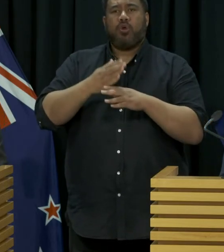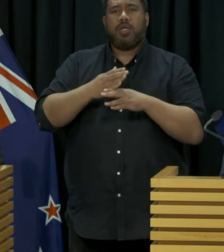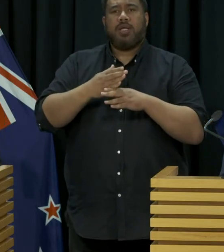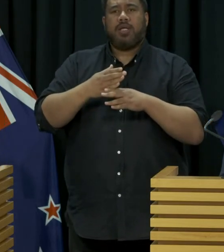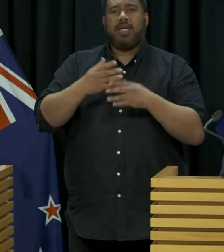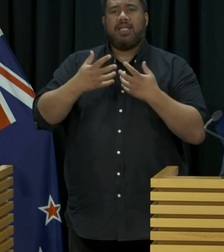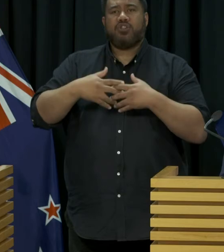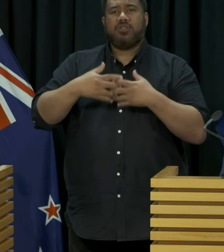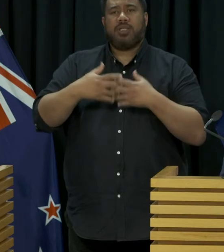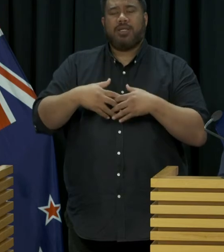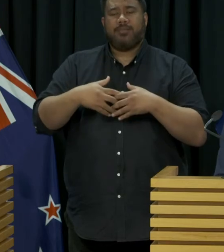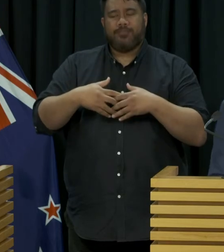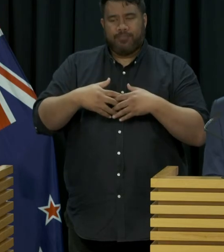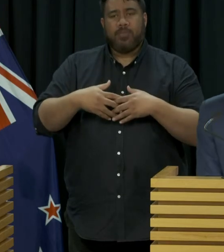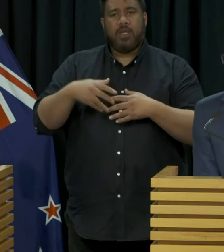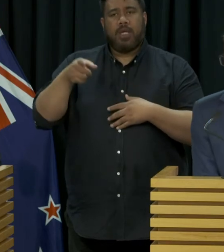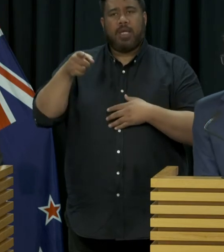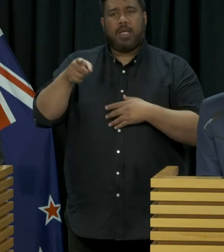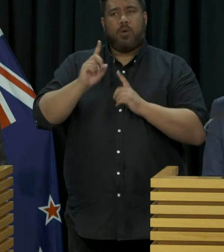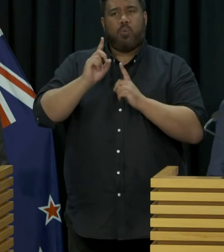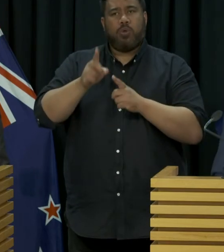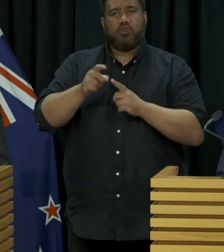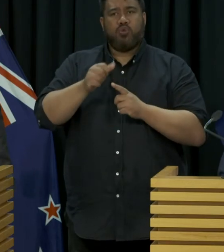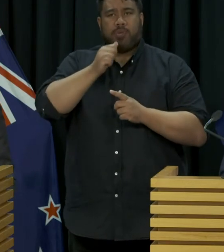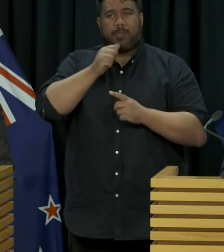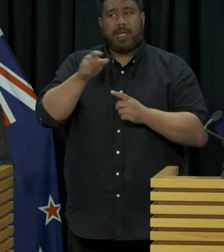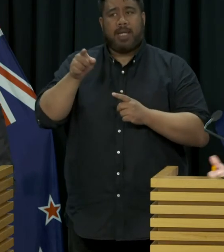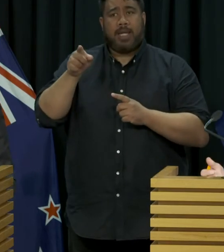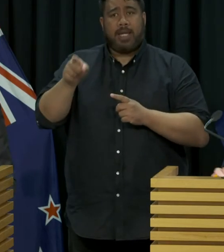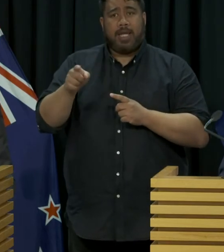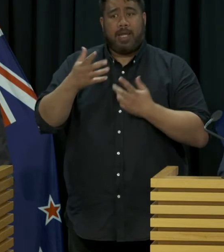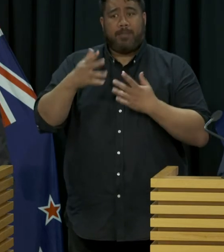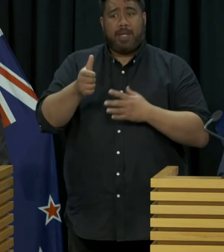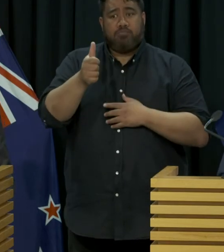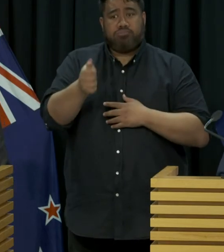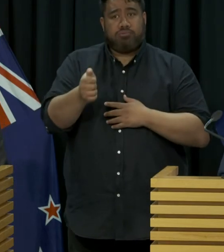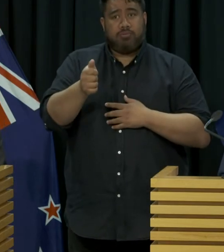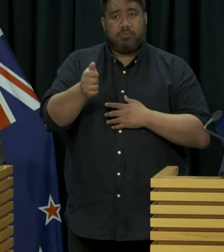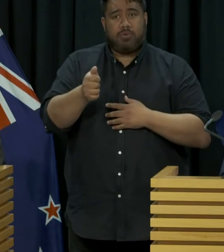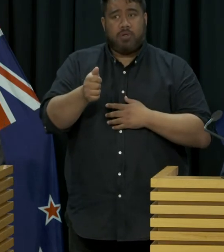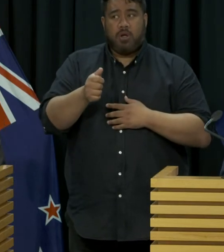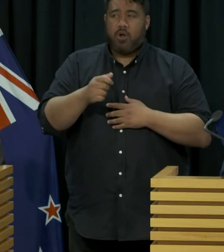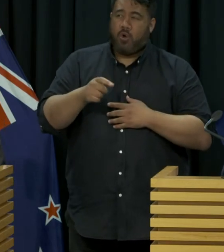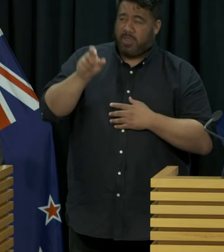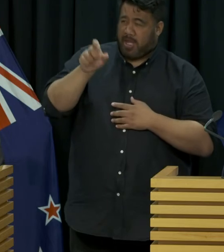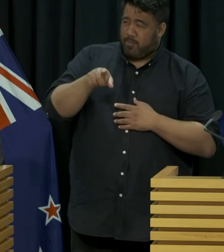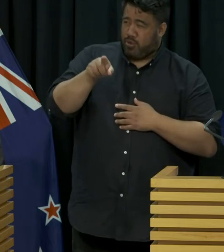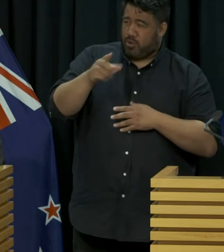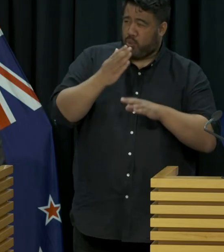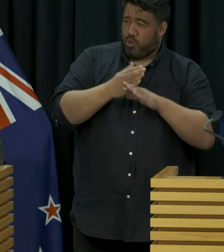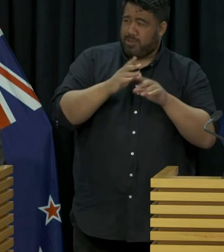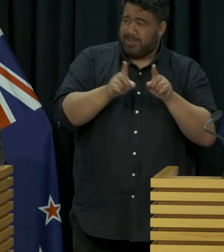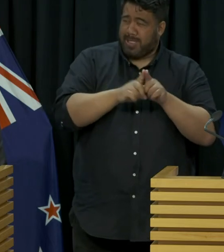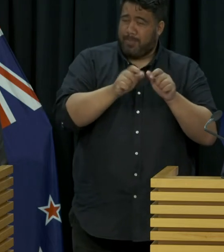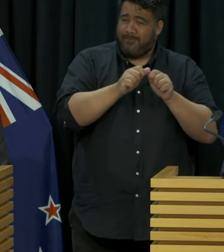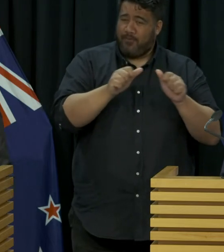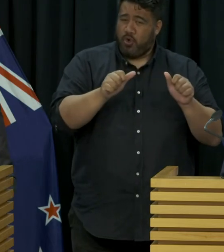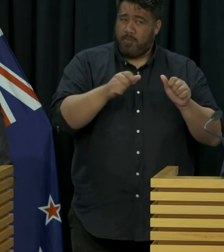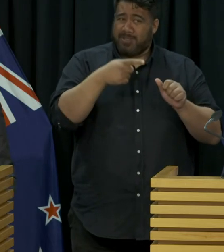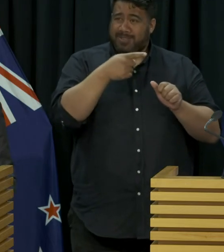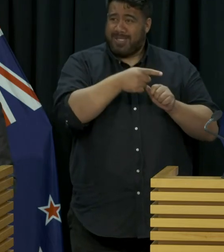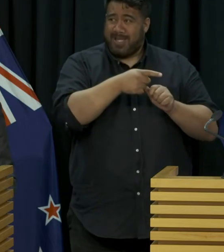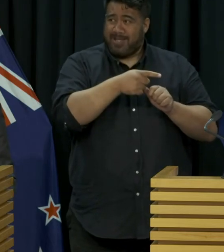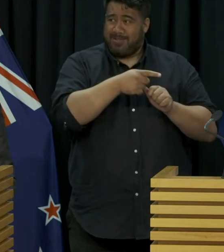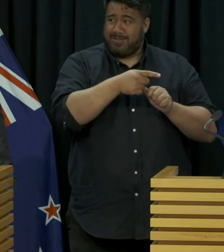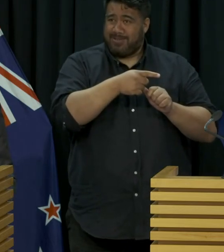I don't actually have that information so I'm not sure this was someone who worked at the same firm as the engineer I don't have that specific information